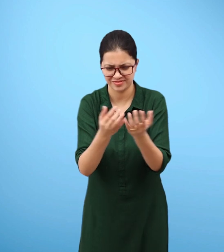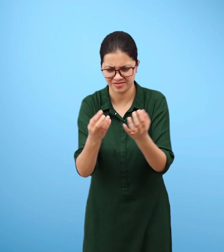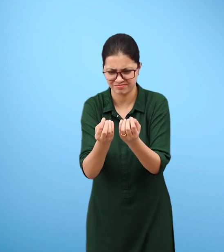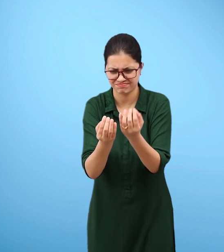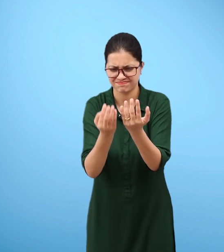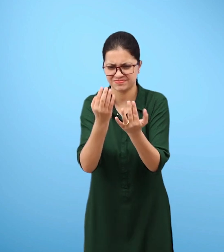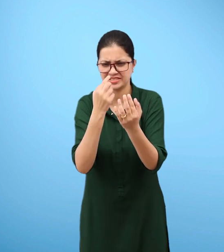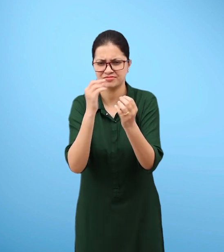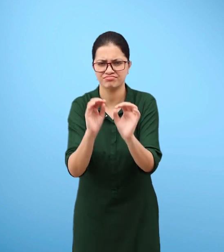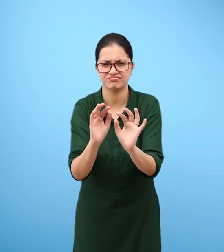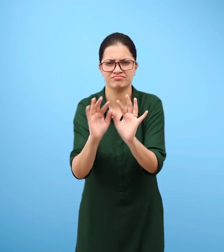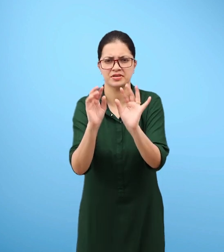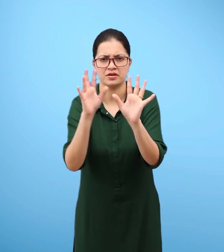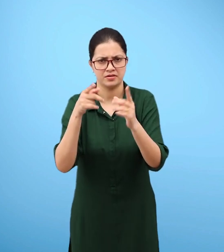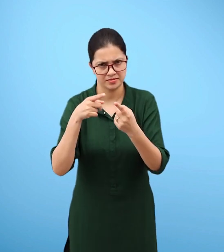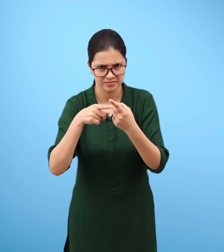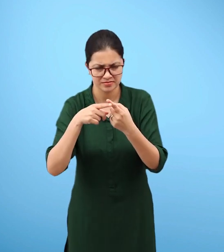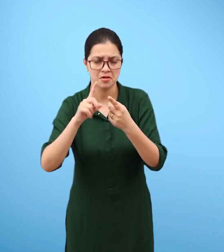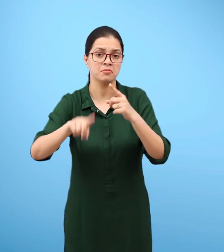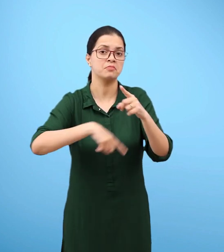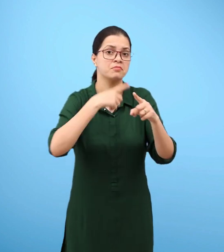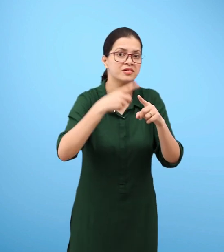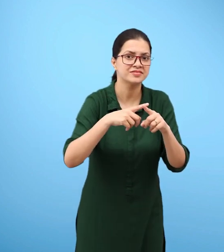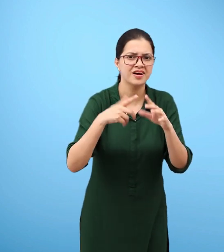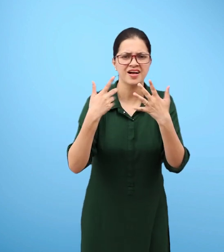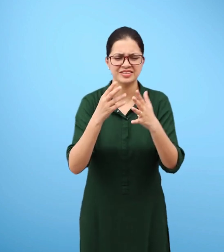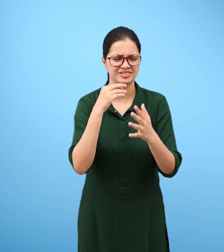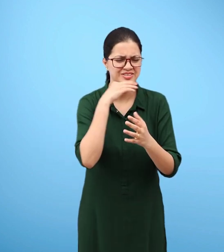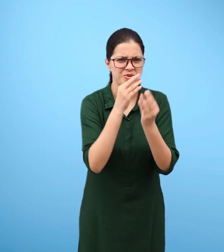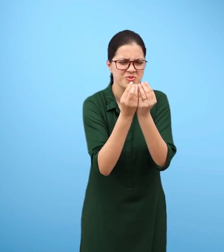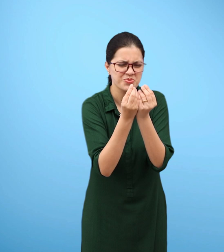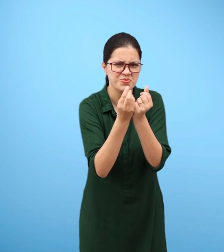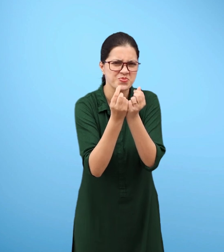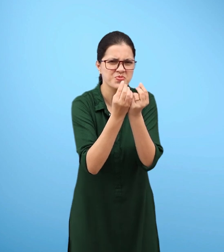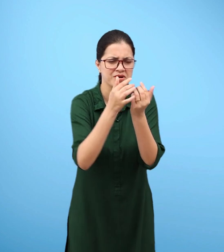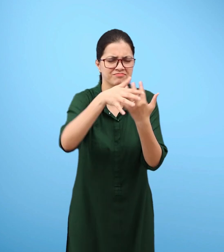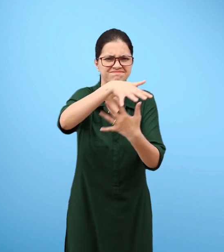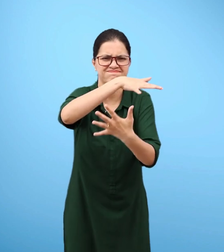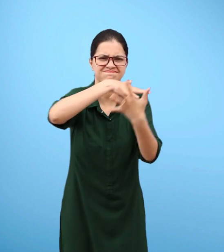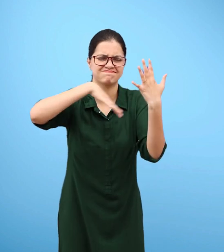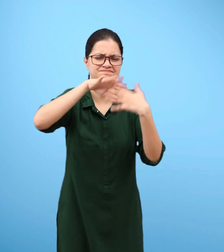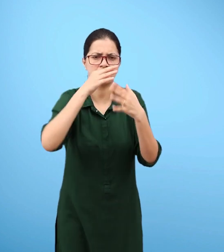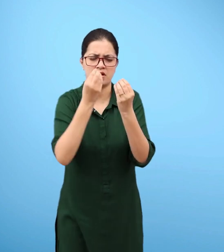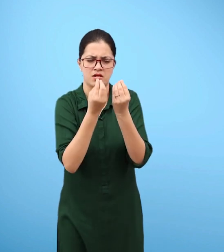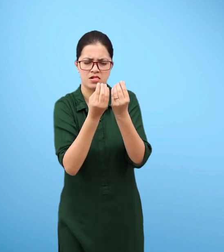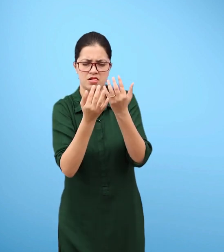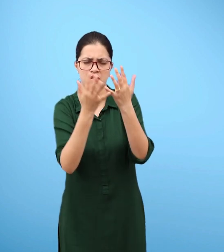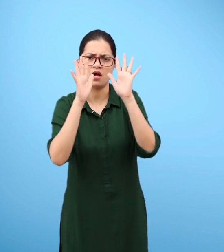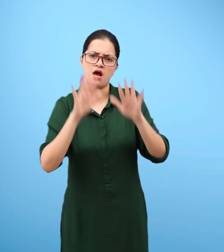We may conclude then that air contains some gases, water vapour and dust particles.